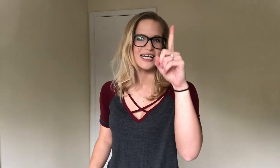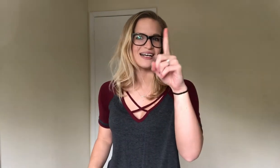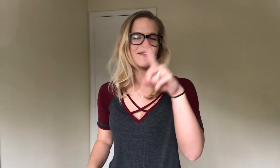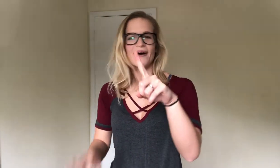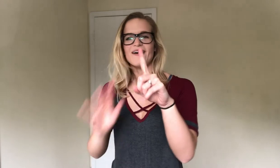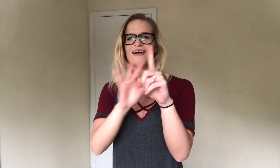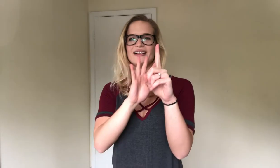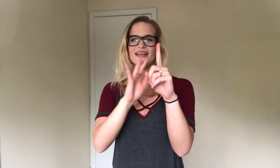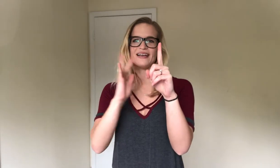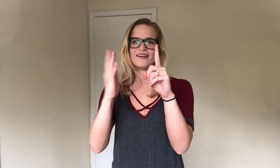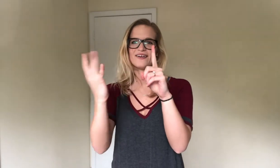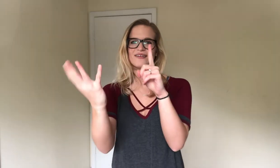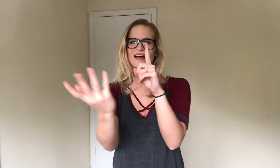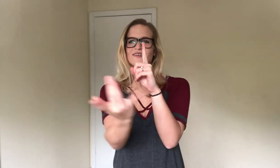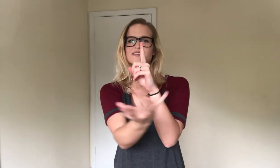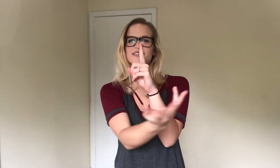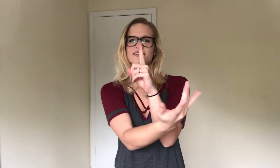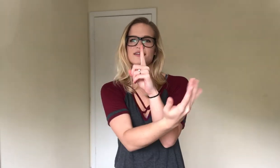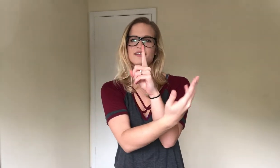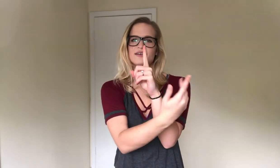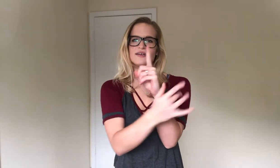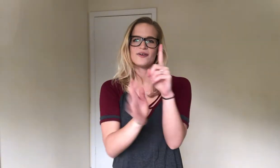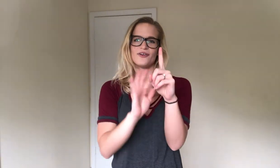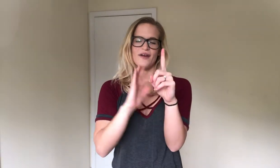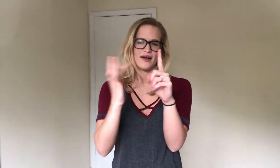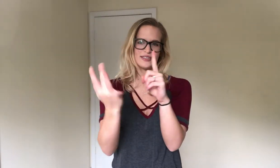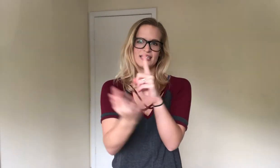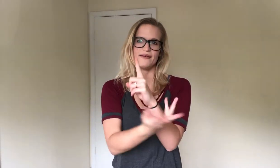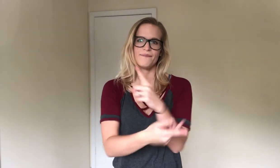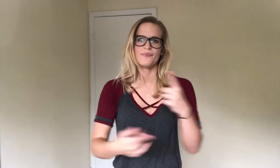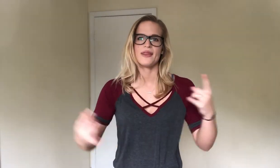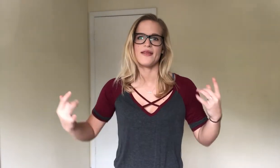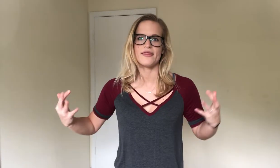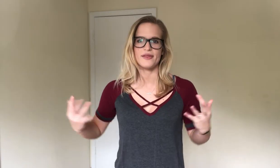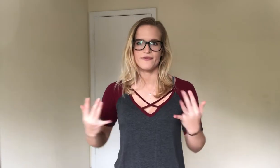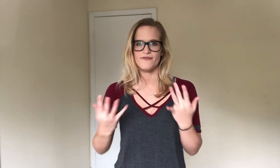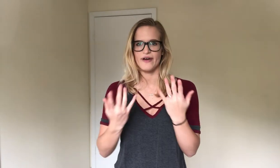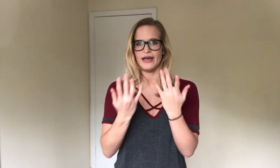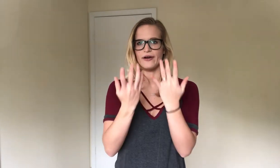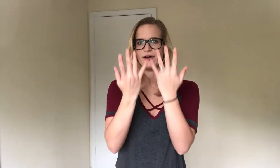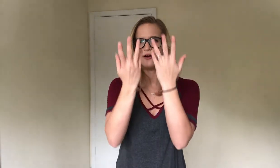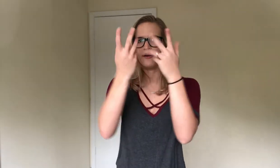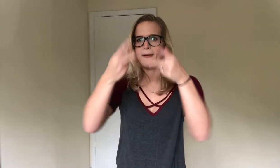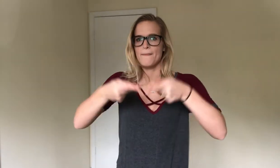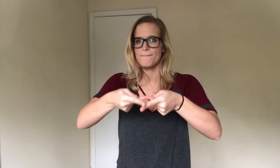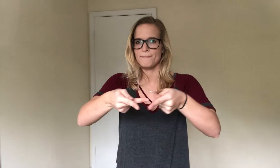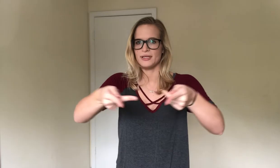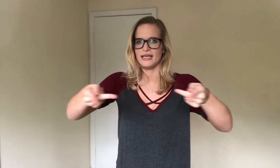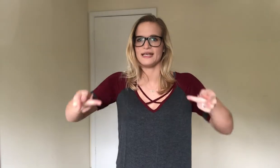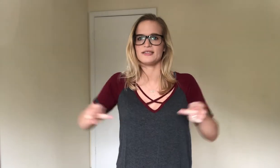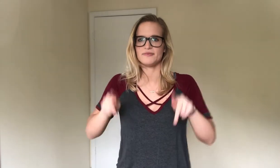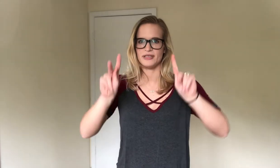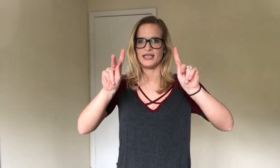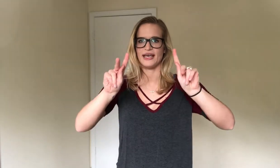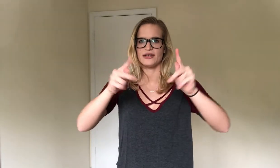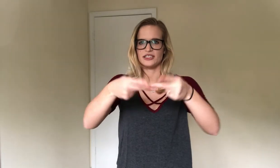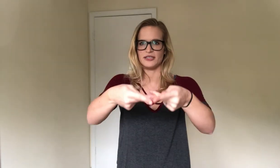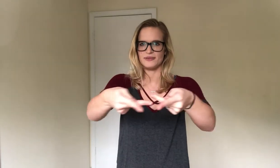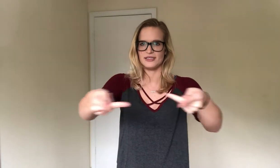talking about. And then around. Go around it. The fire. Place. P. Handshapes.